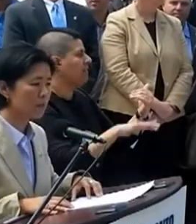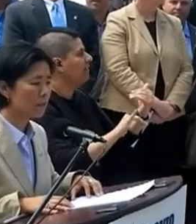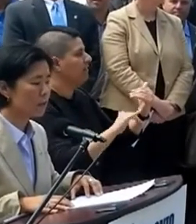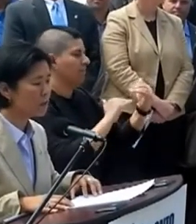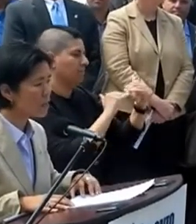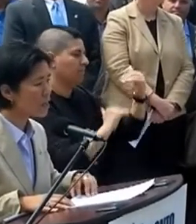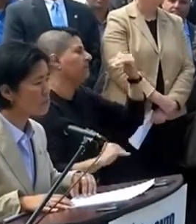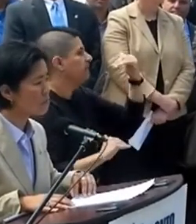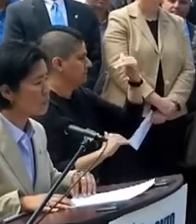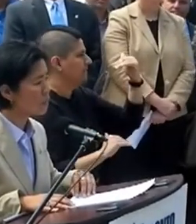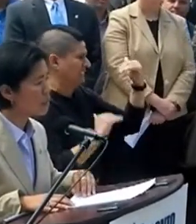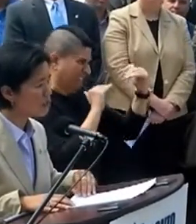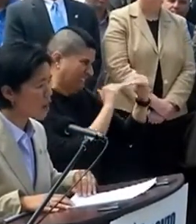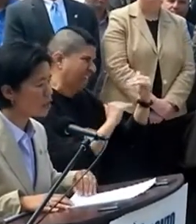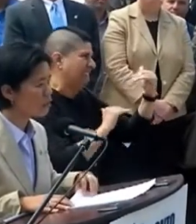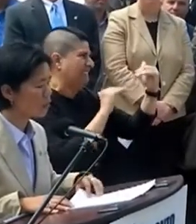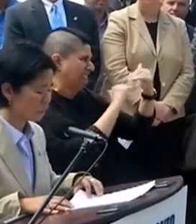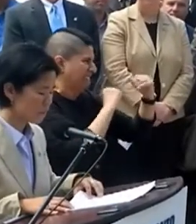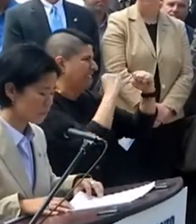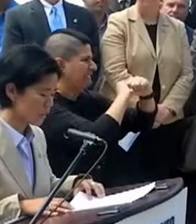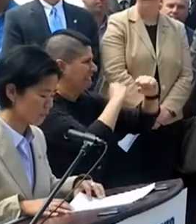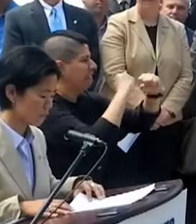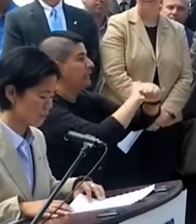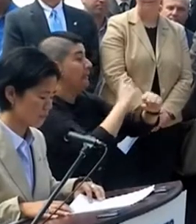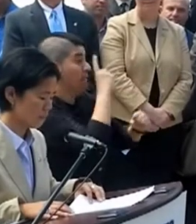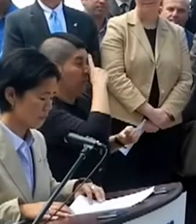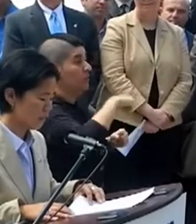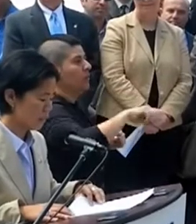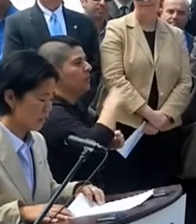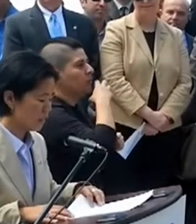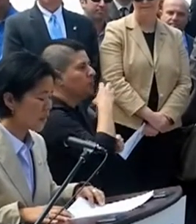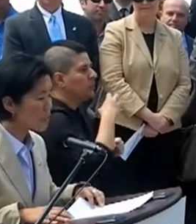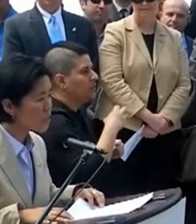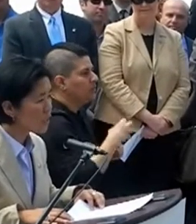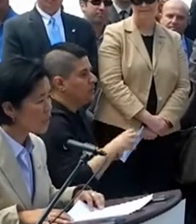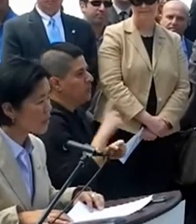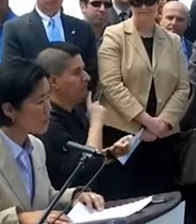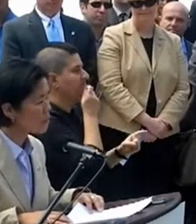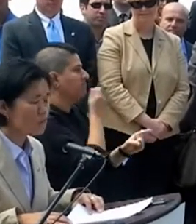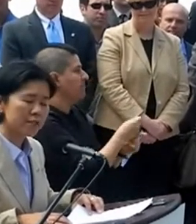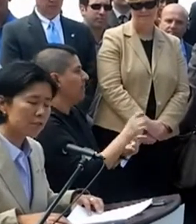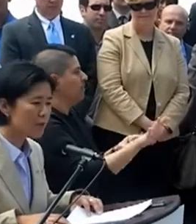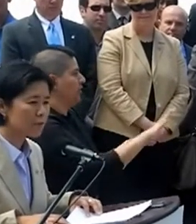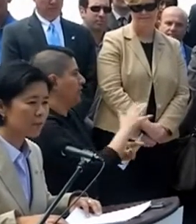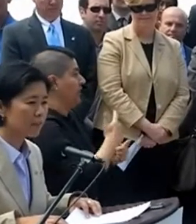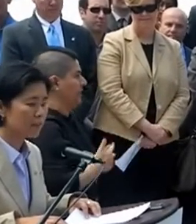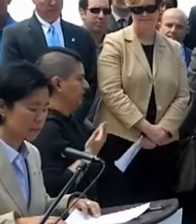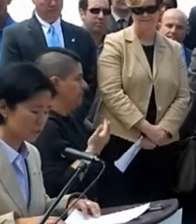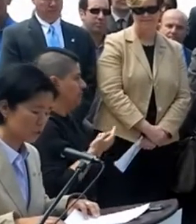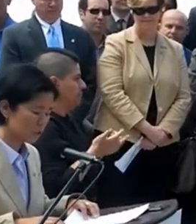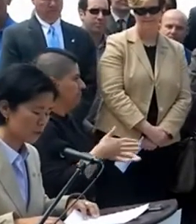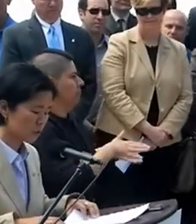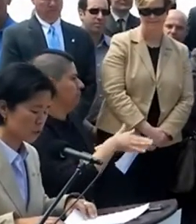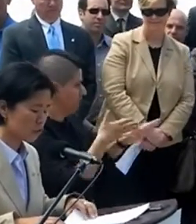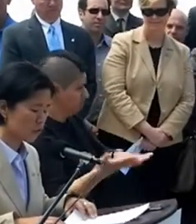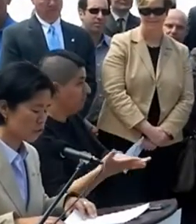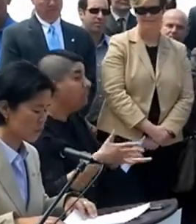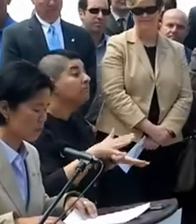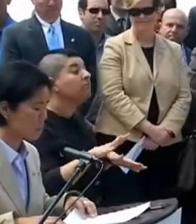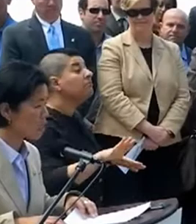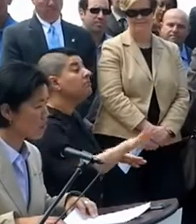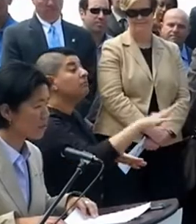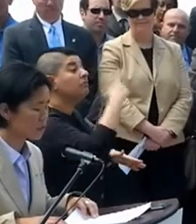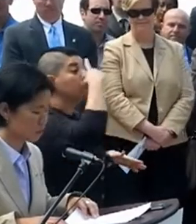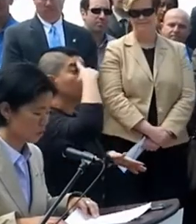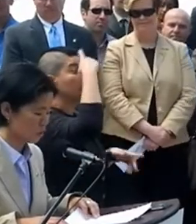real. And for them, it's a matter of life and death. Let's not forget that this sort of thing is only